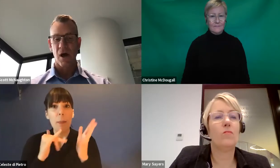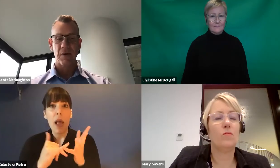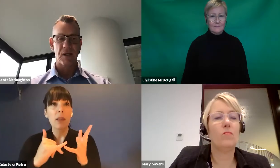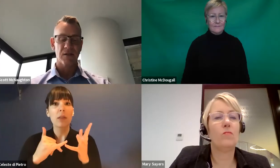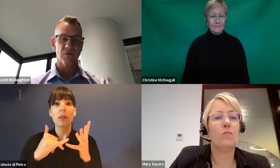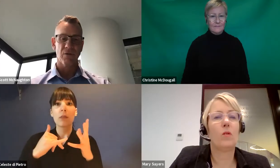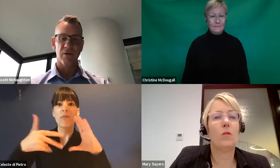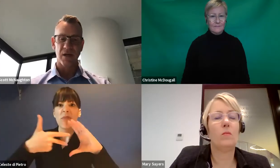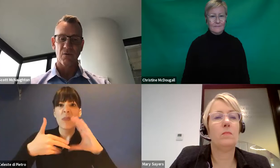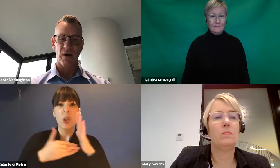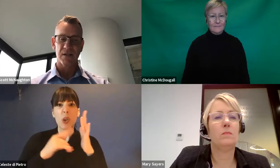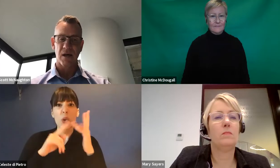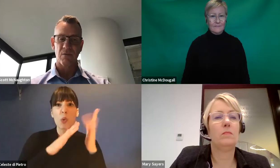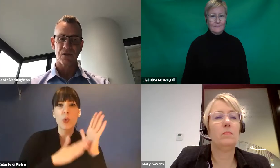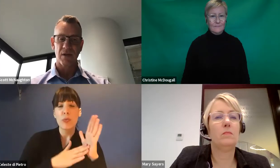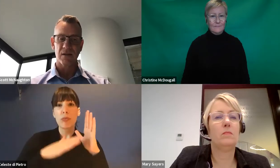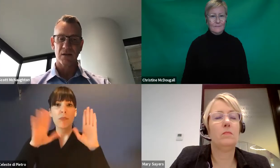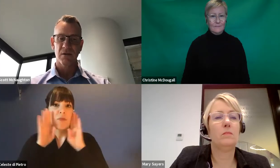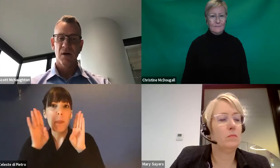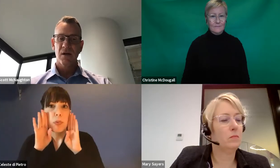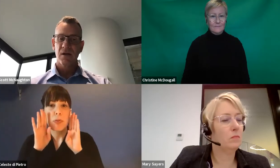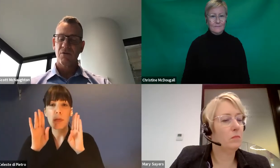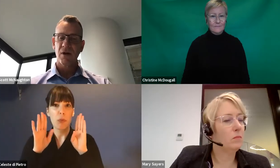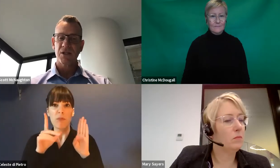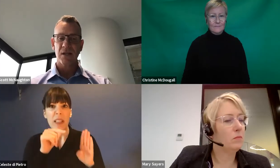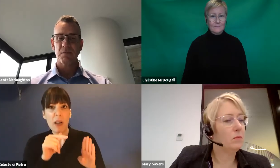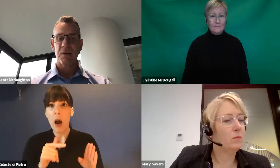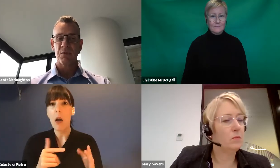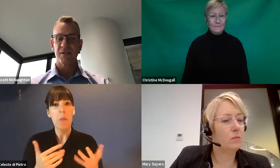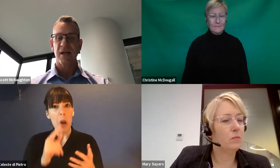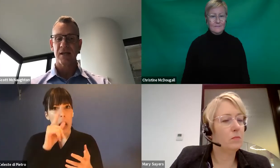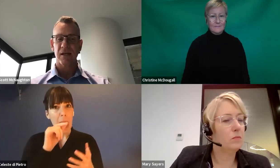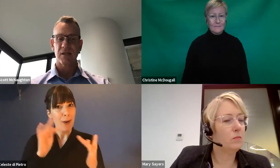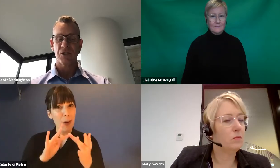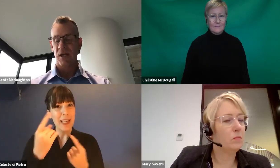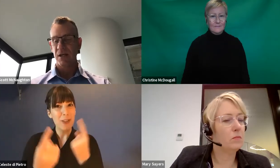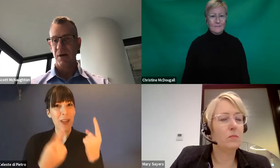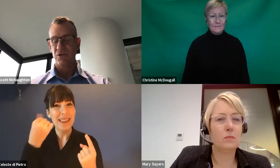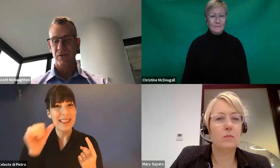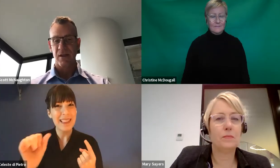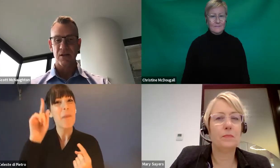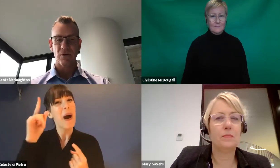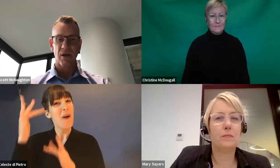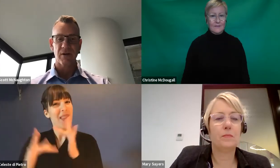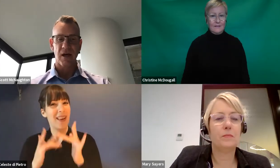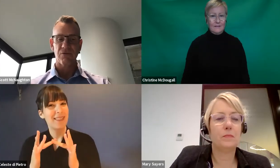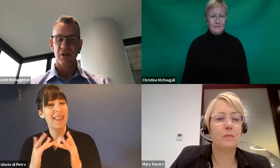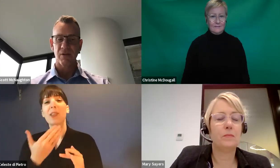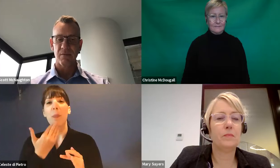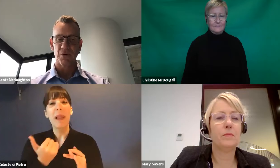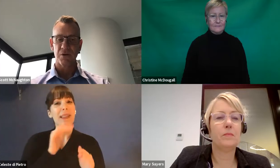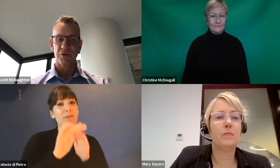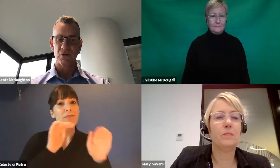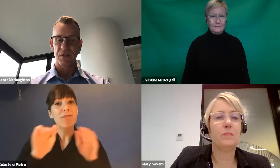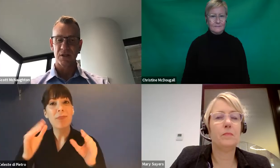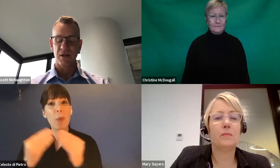and Skype meetings and all those other ways and that we do that. So reach out to people, stay connected, check in to make sure that they're doing okay, really,